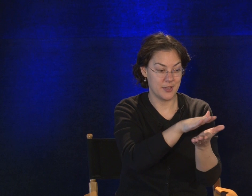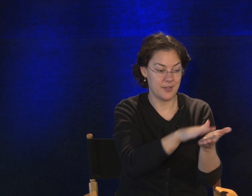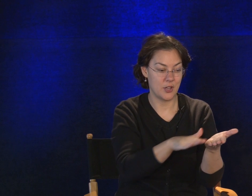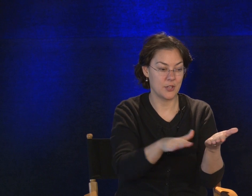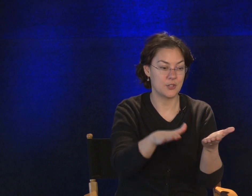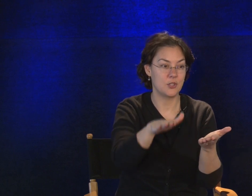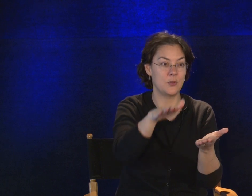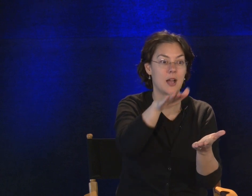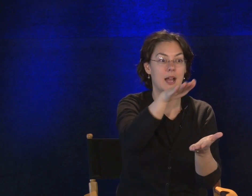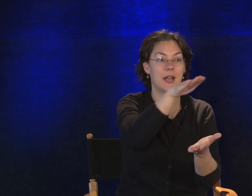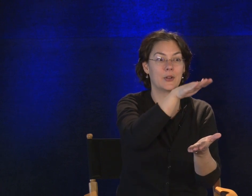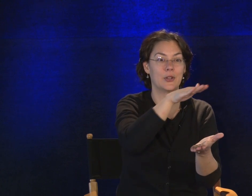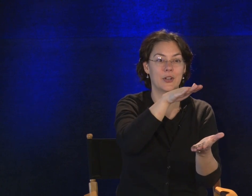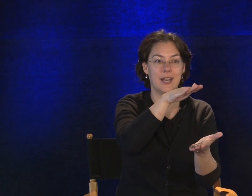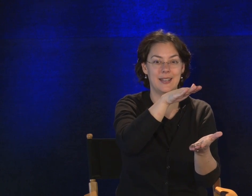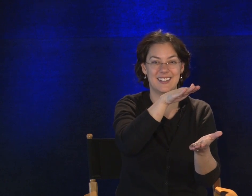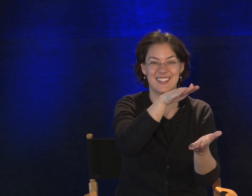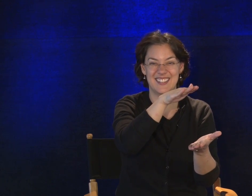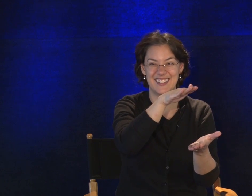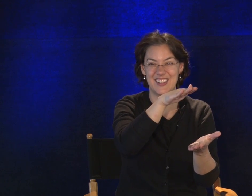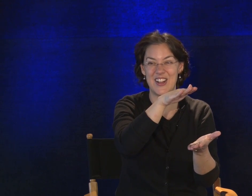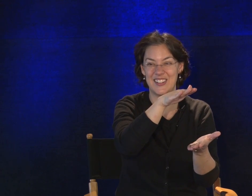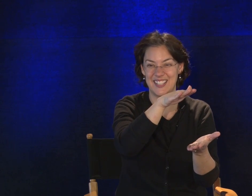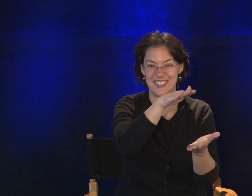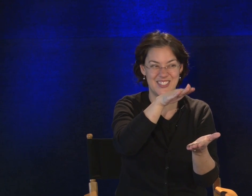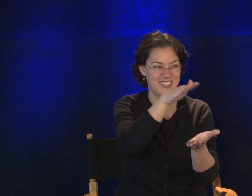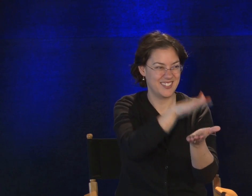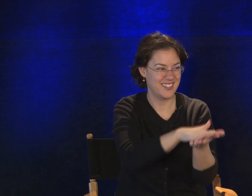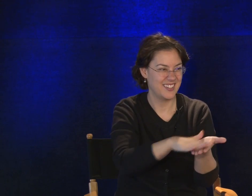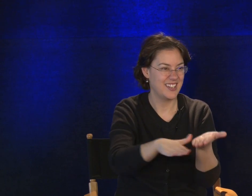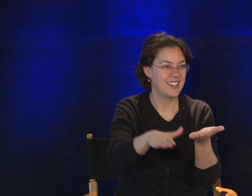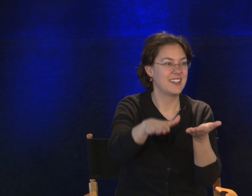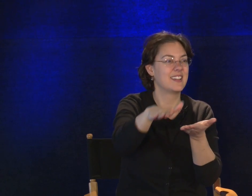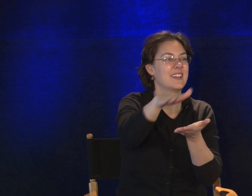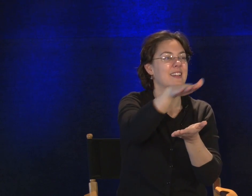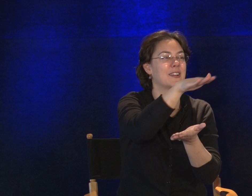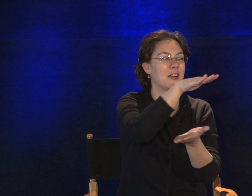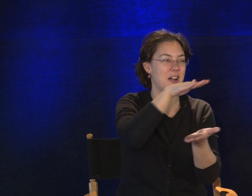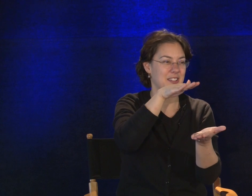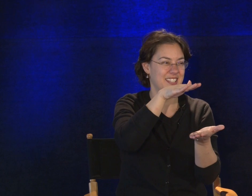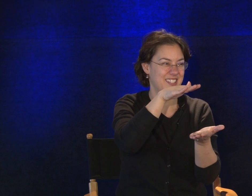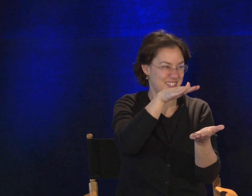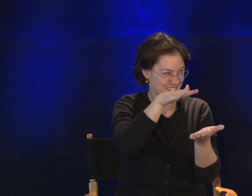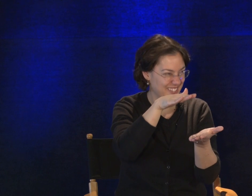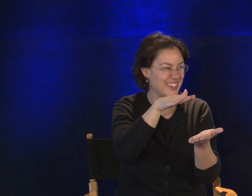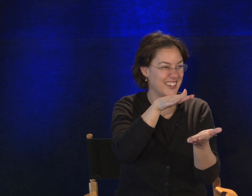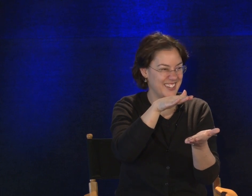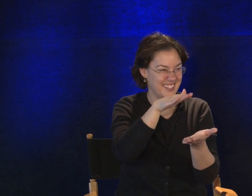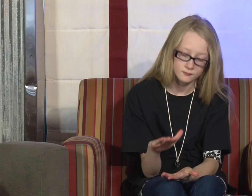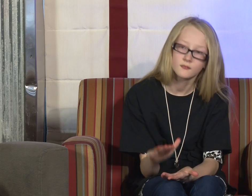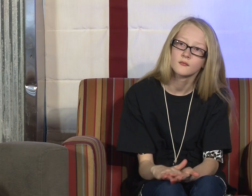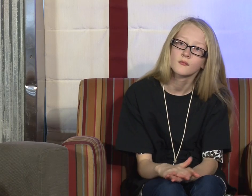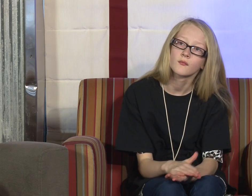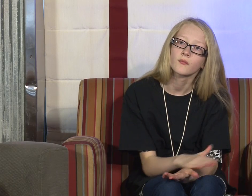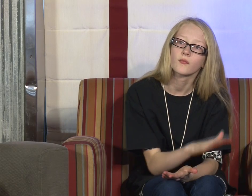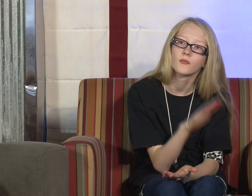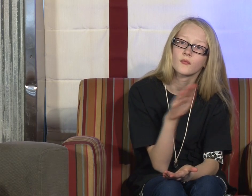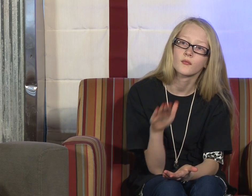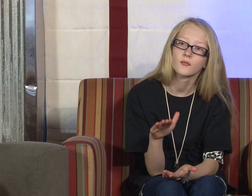and they've gone to higher learning. College. College. Good. College. College.